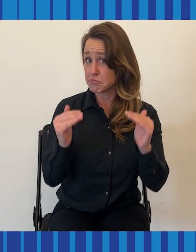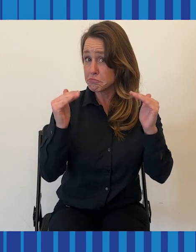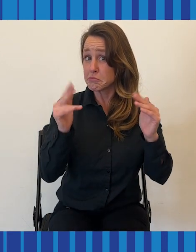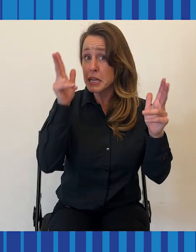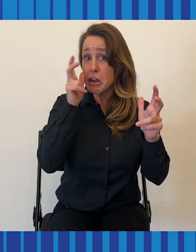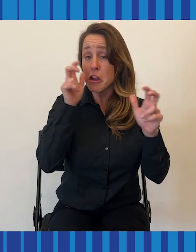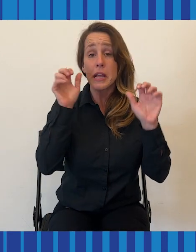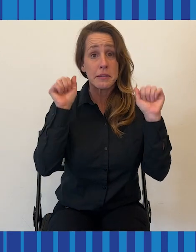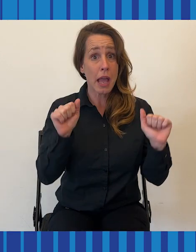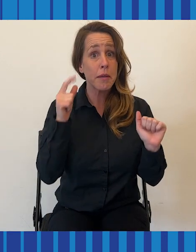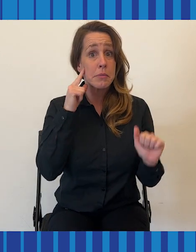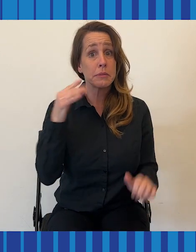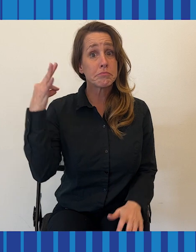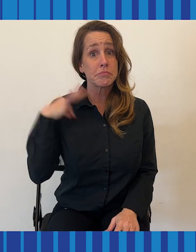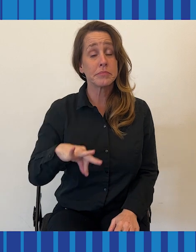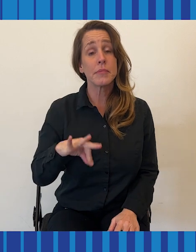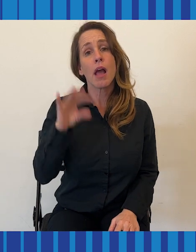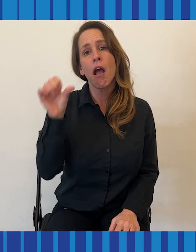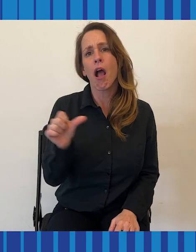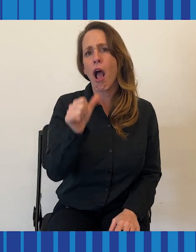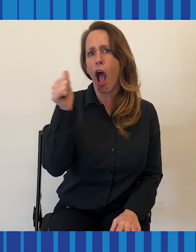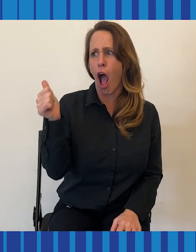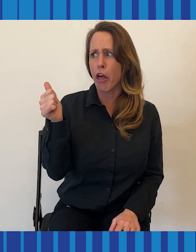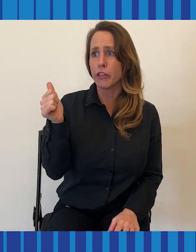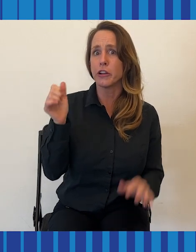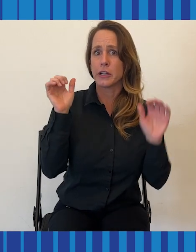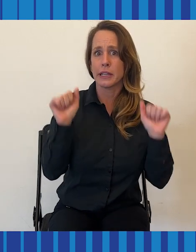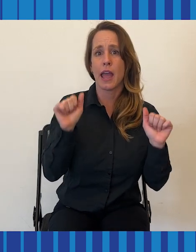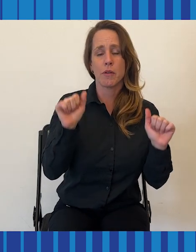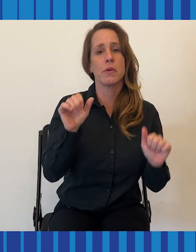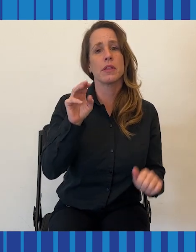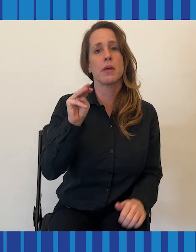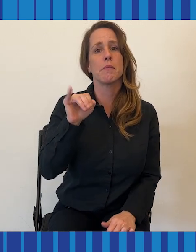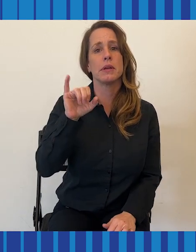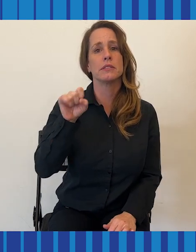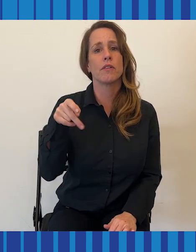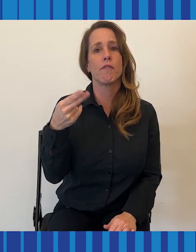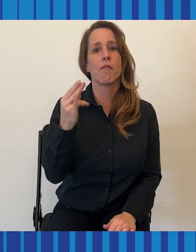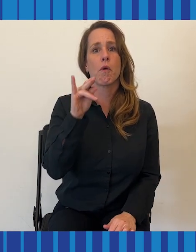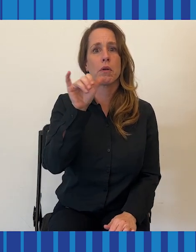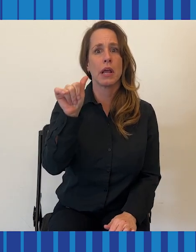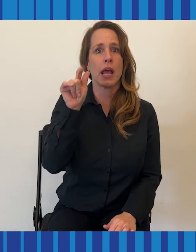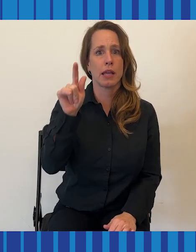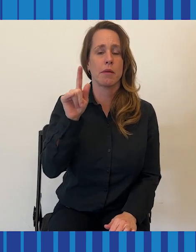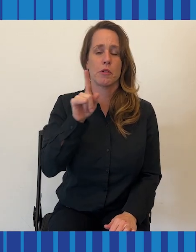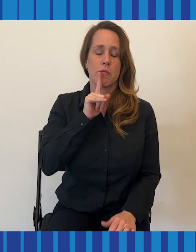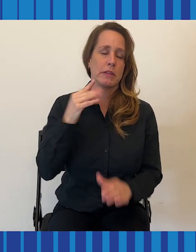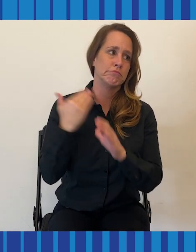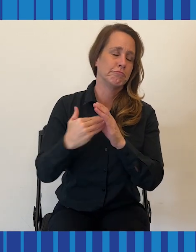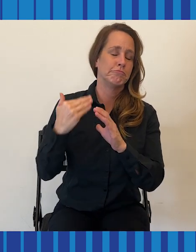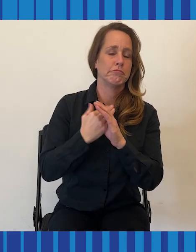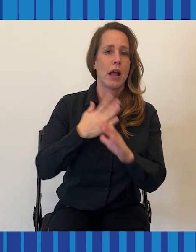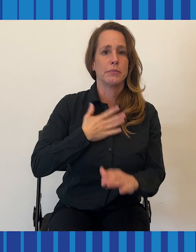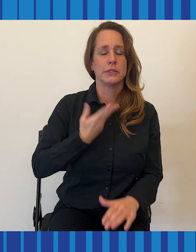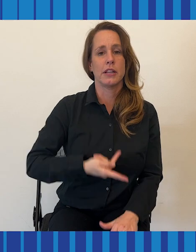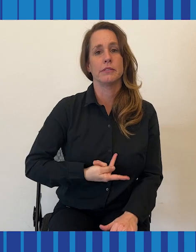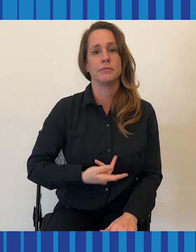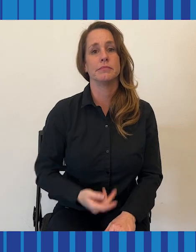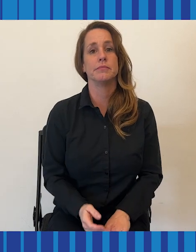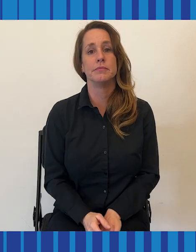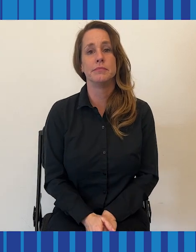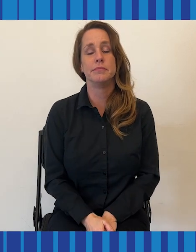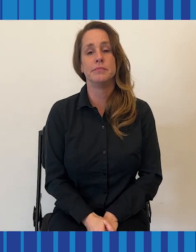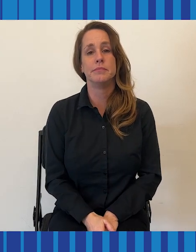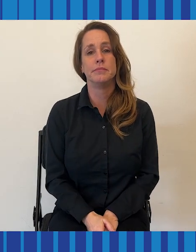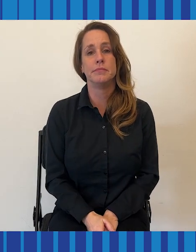Sometimes enhanced hearing can be really useful. But other times, like with misophonia, it can be extremely upsetting.